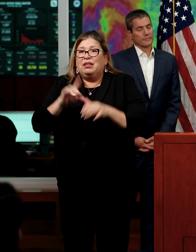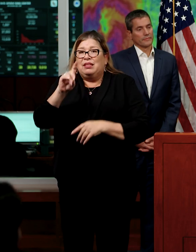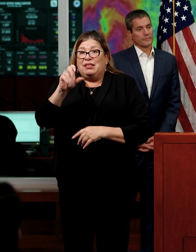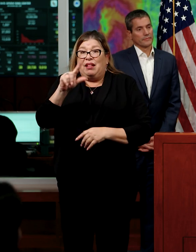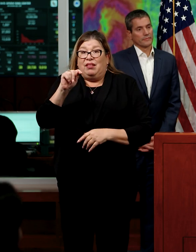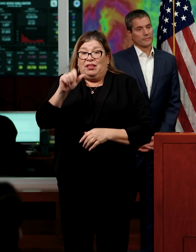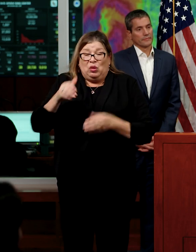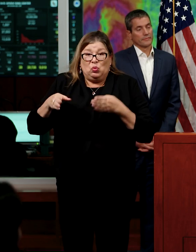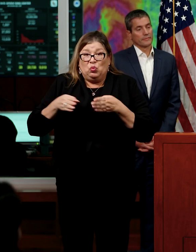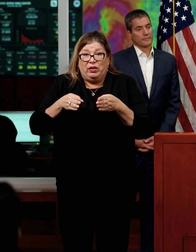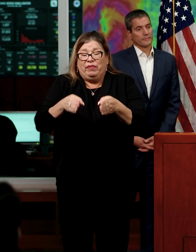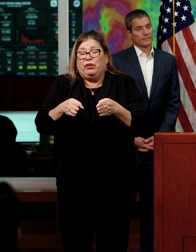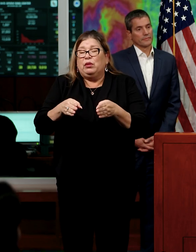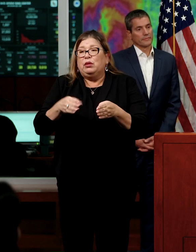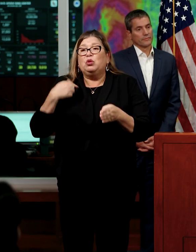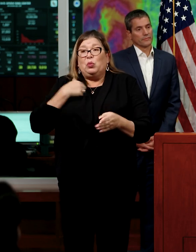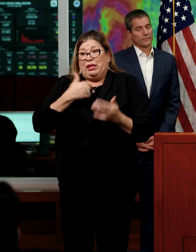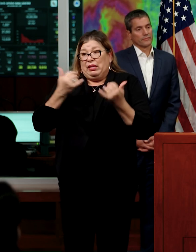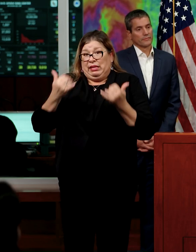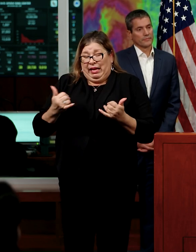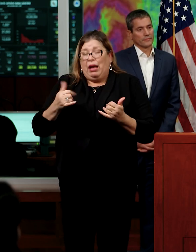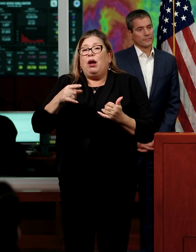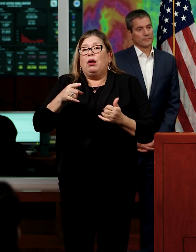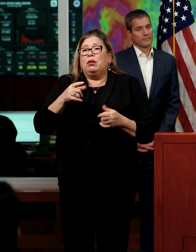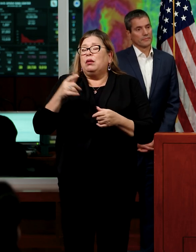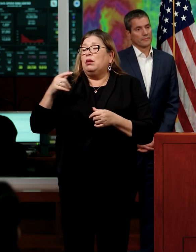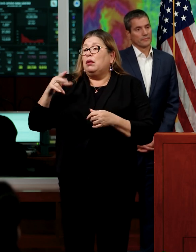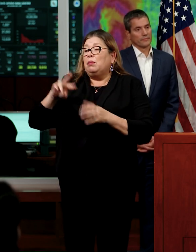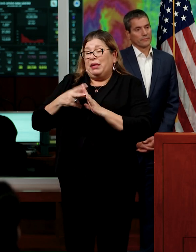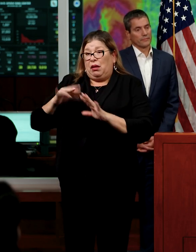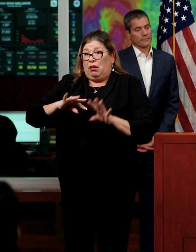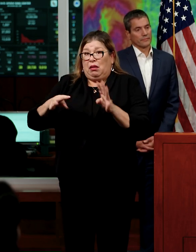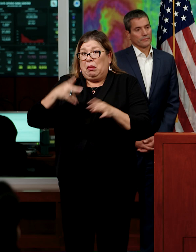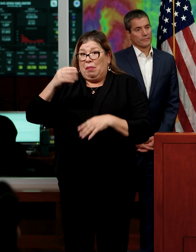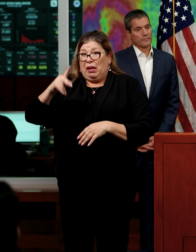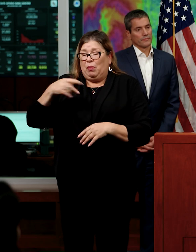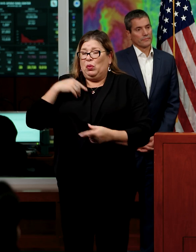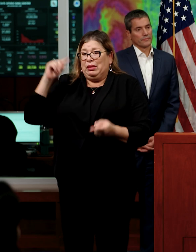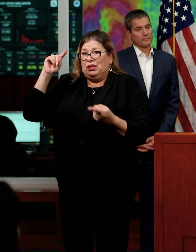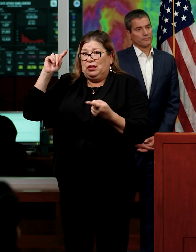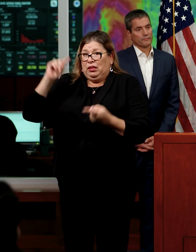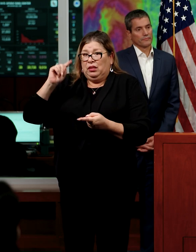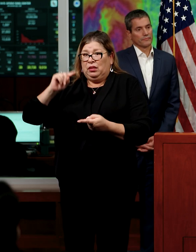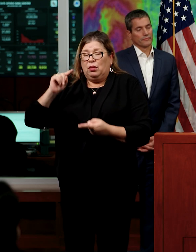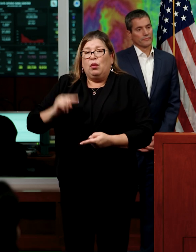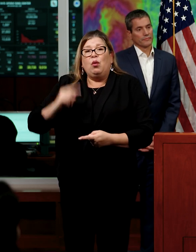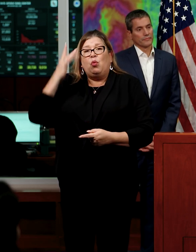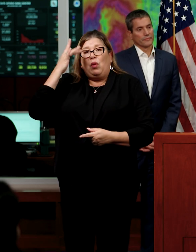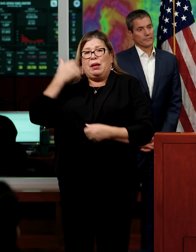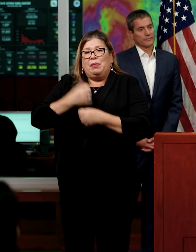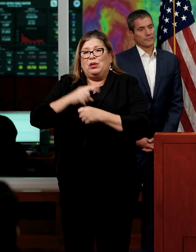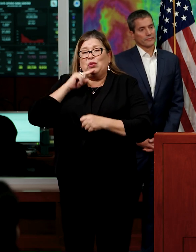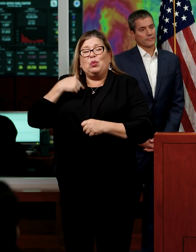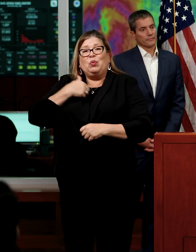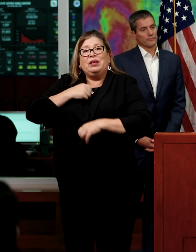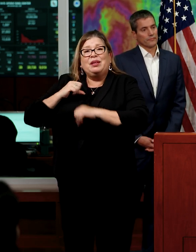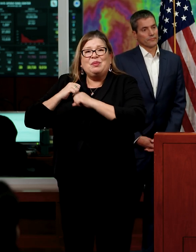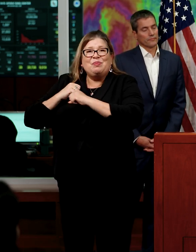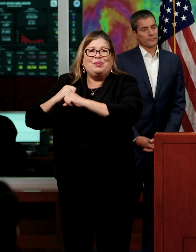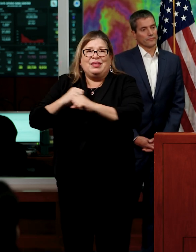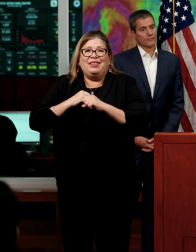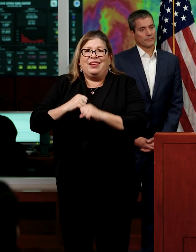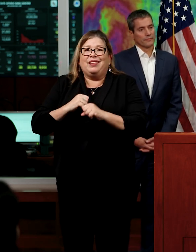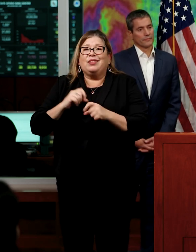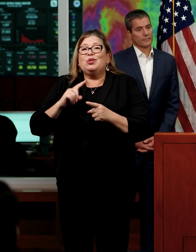as of yesterday, dialing back the pumps as a way to provide important protections, in